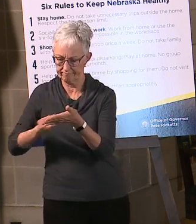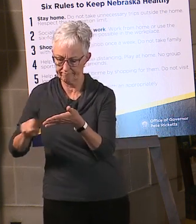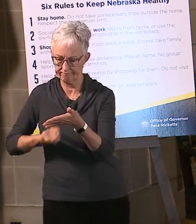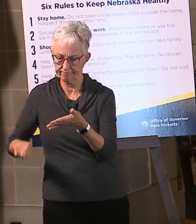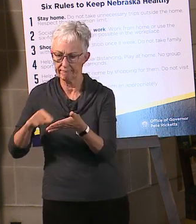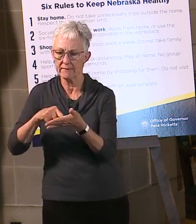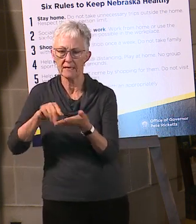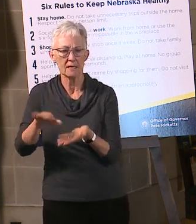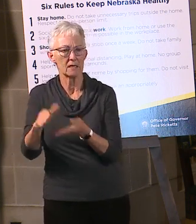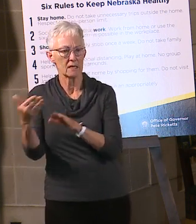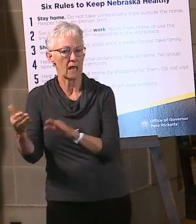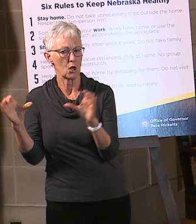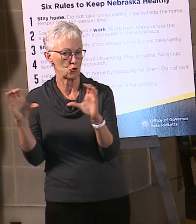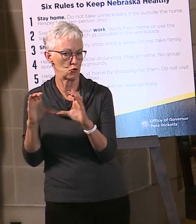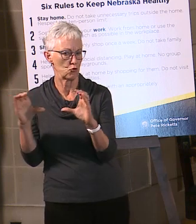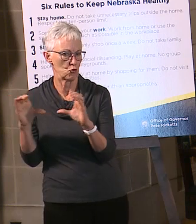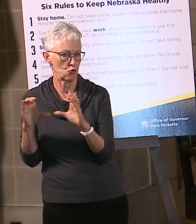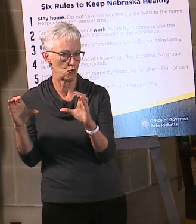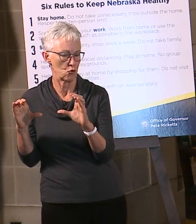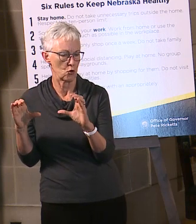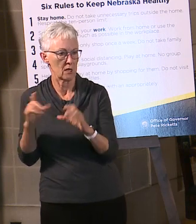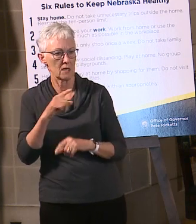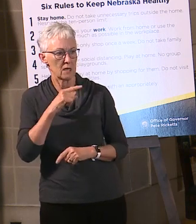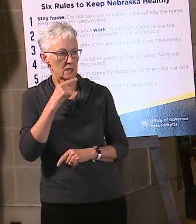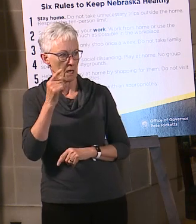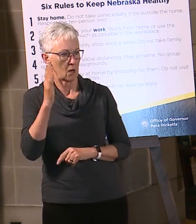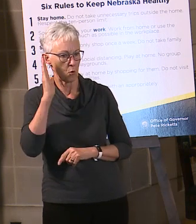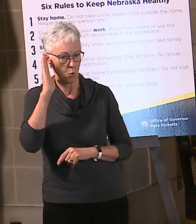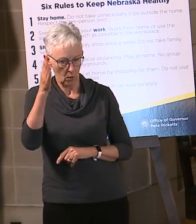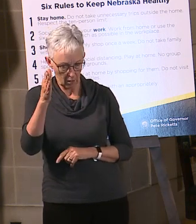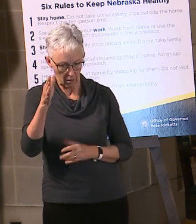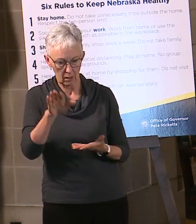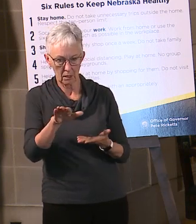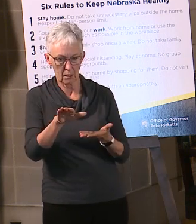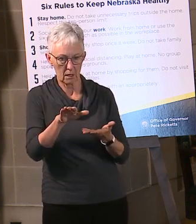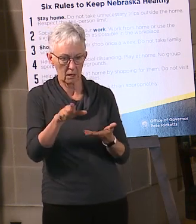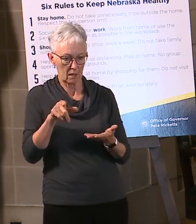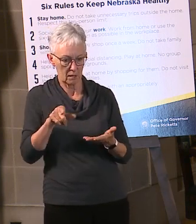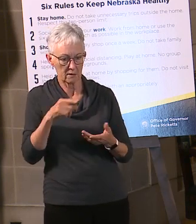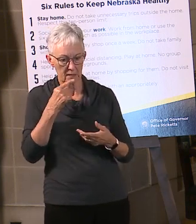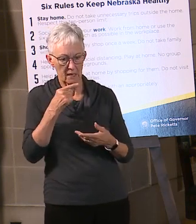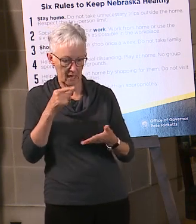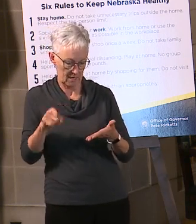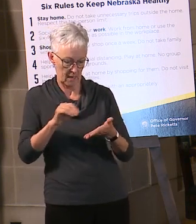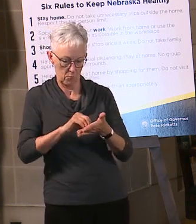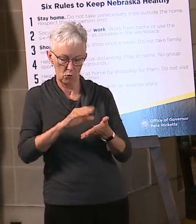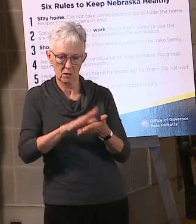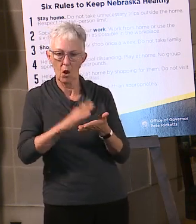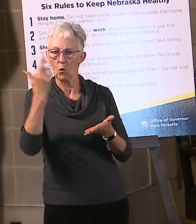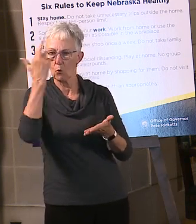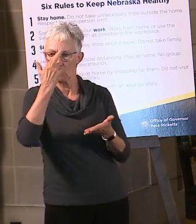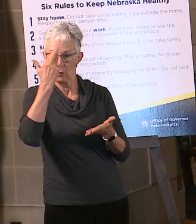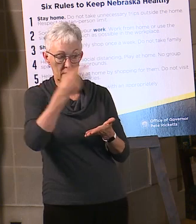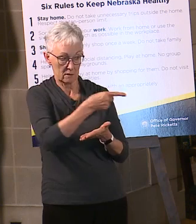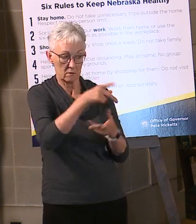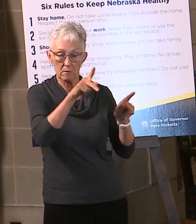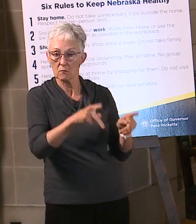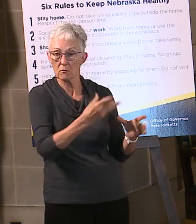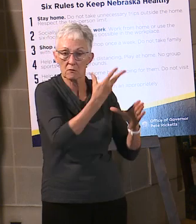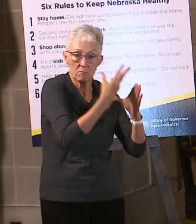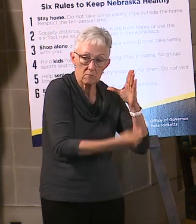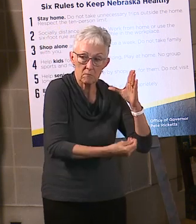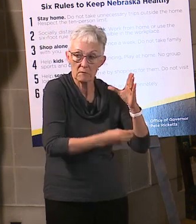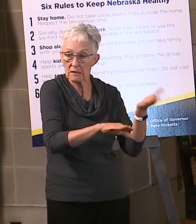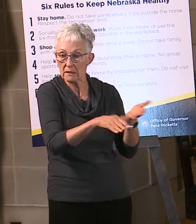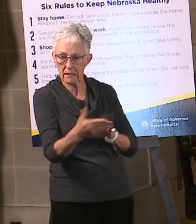but it also could say they died with that condition that they had it as well. We leave that up to that doctor or that medical examiner to